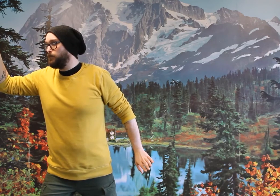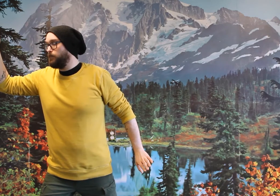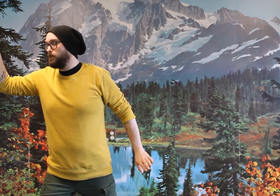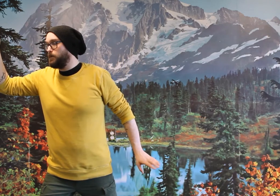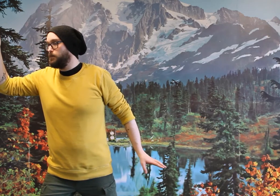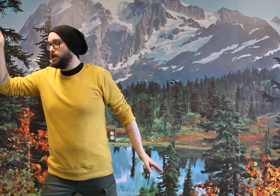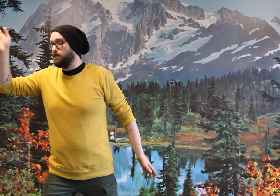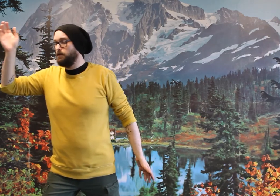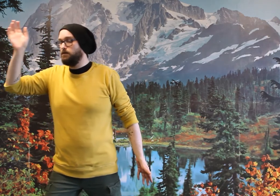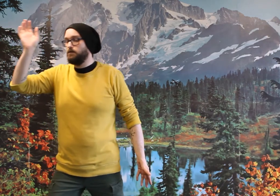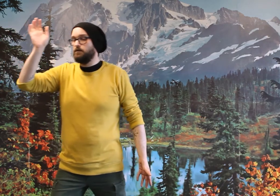Back in.